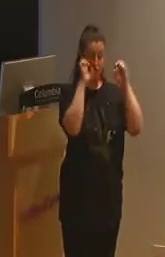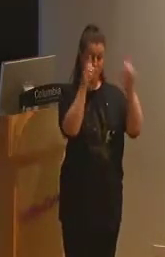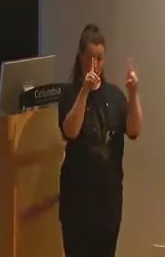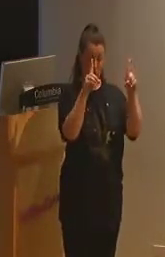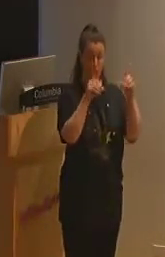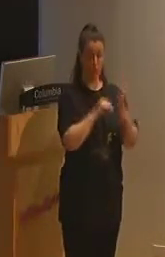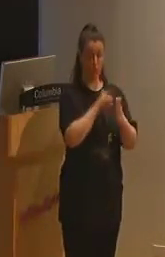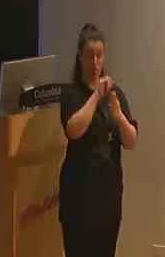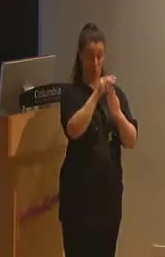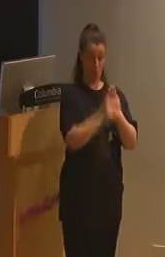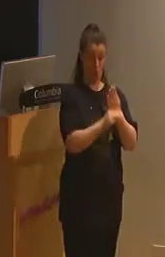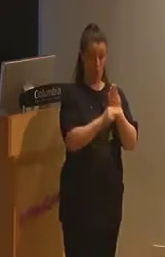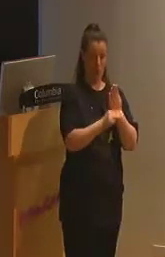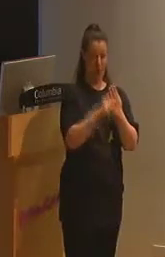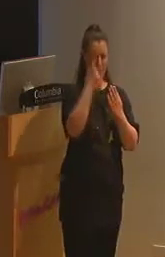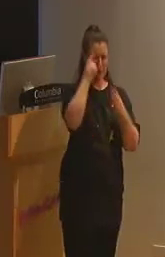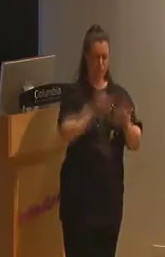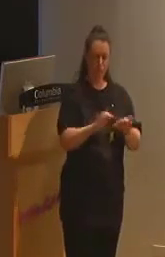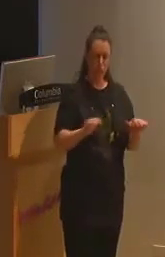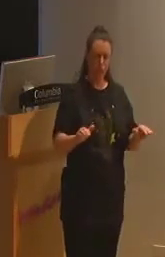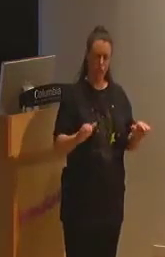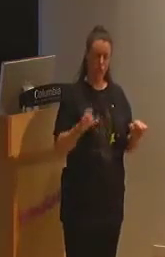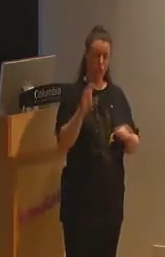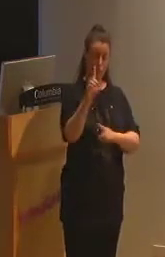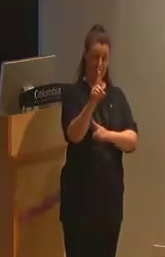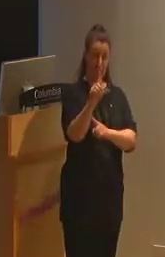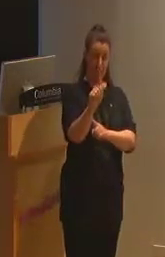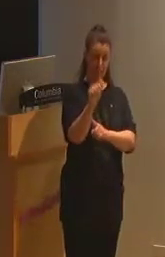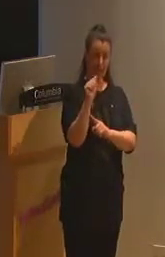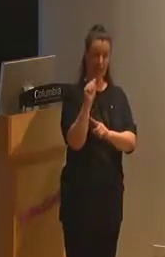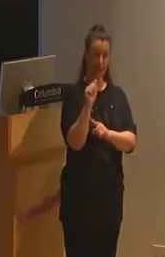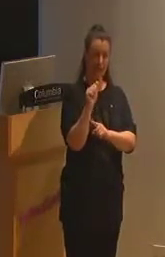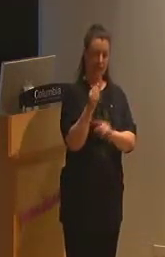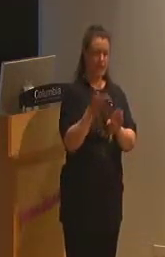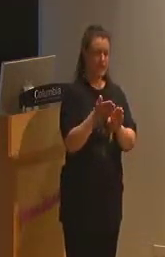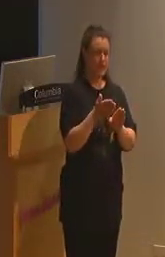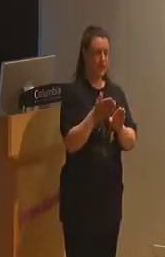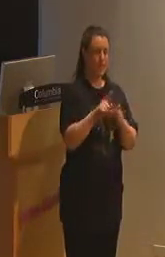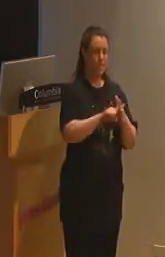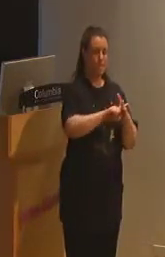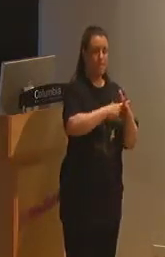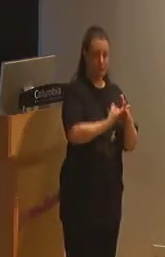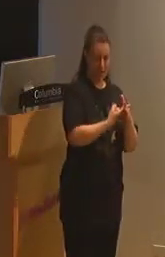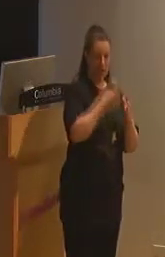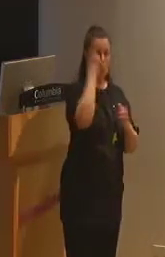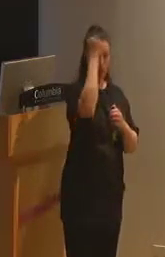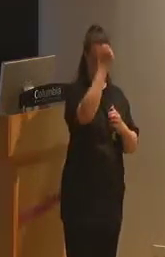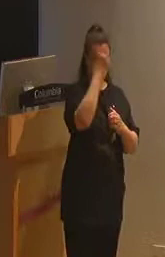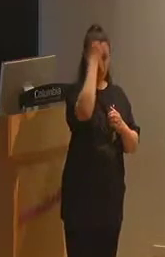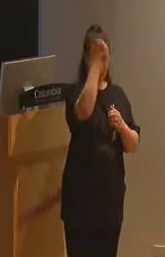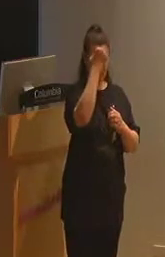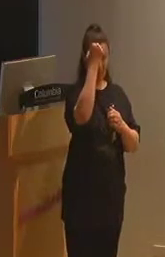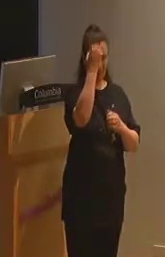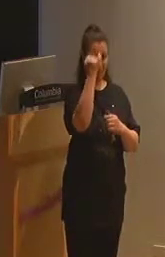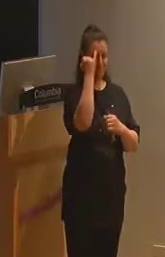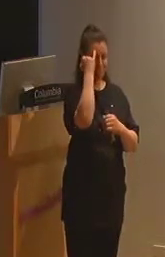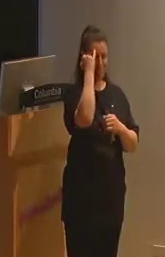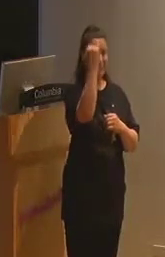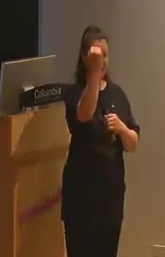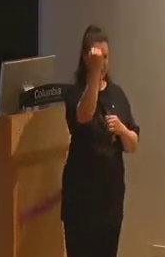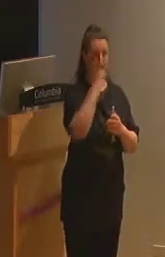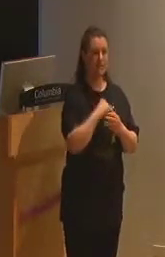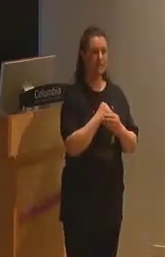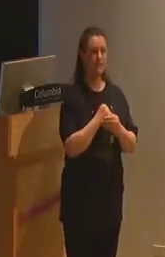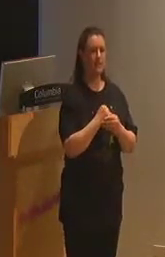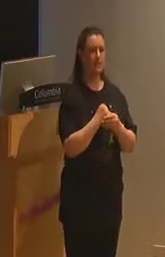for children with disabilities grew out of several major historical formations, beginning with European Enlightenment movements. Developments